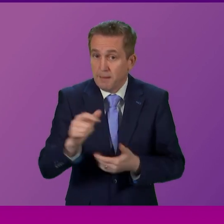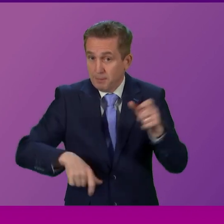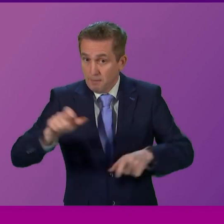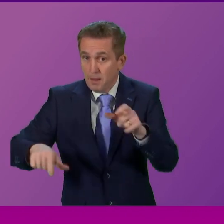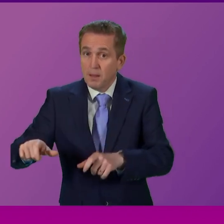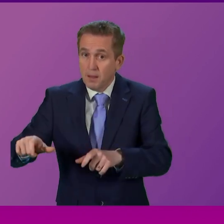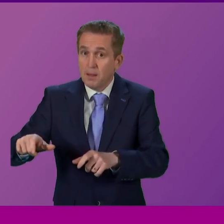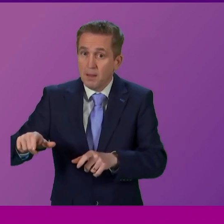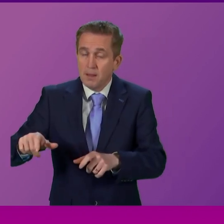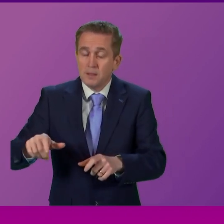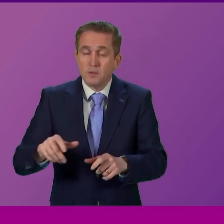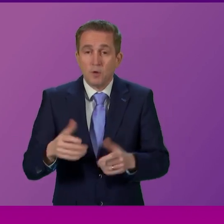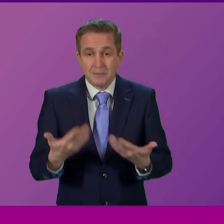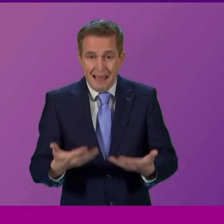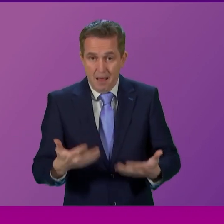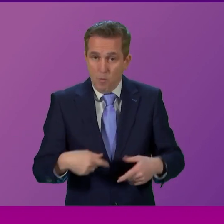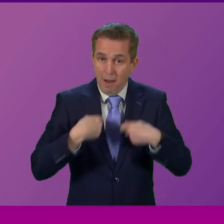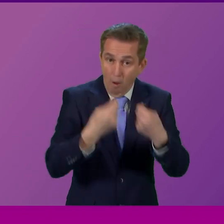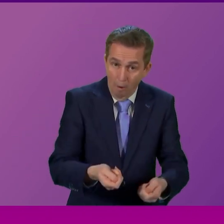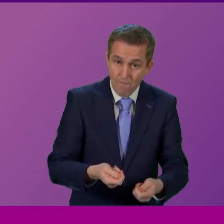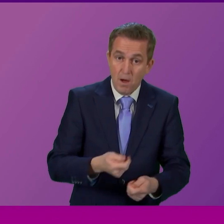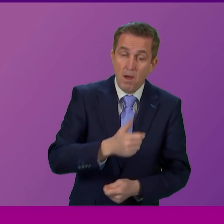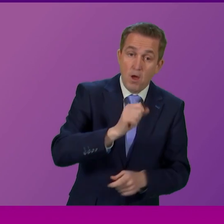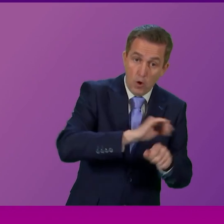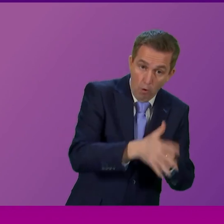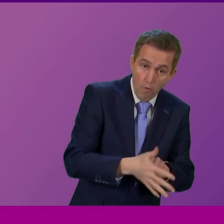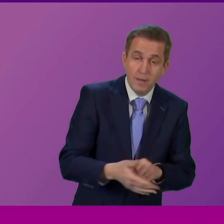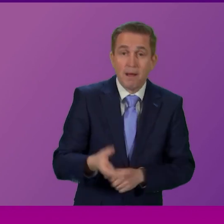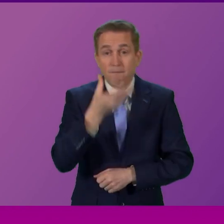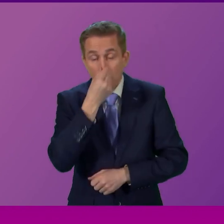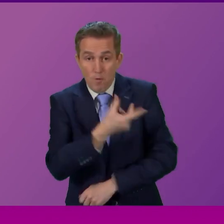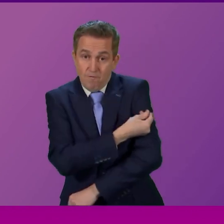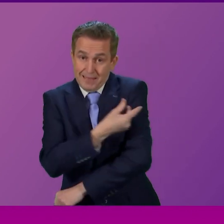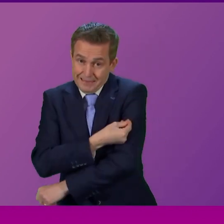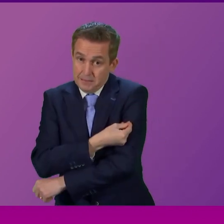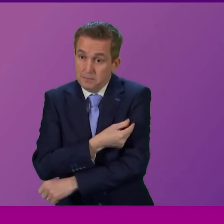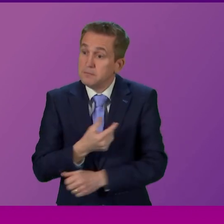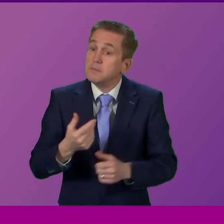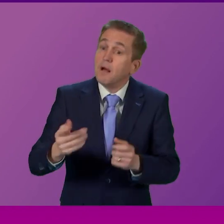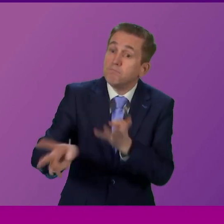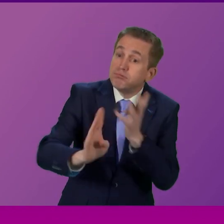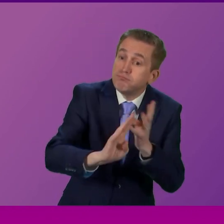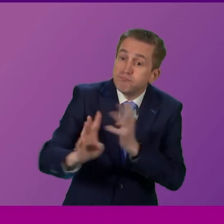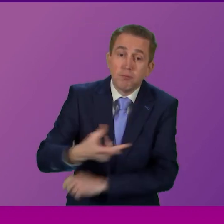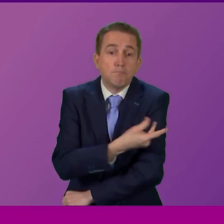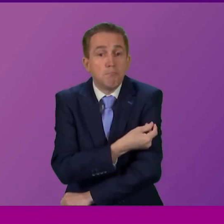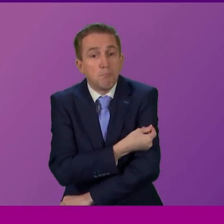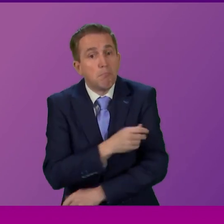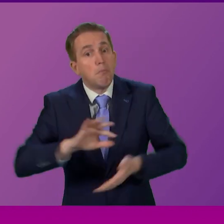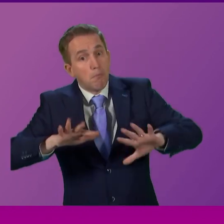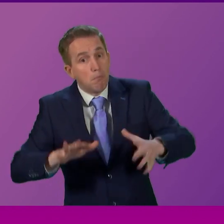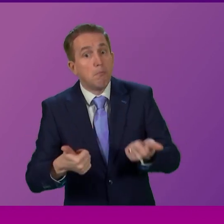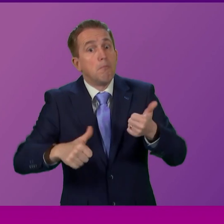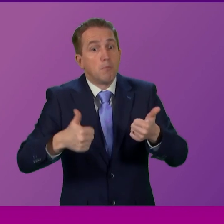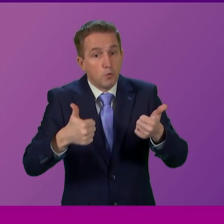co-administer both COVID and flu vaccines. The uptake has been very positive but if I was to give